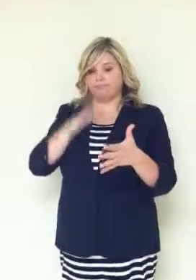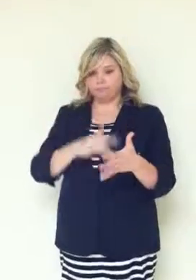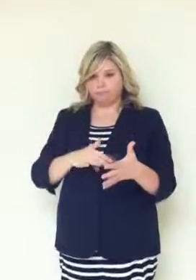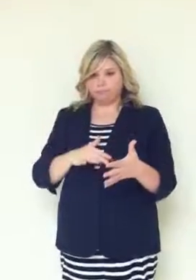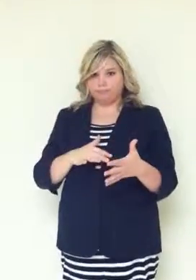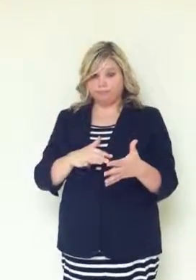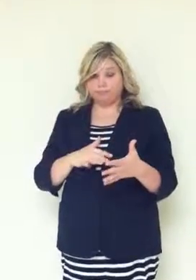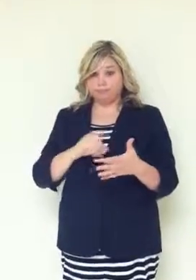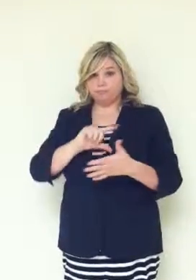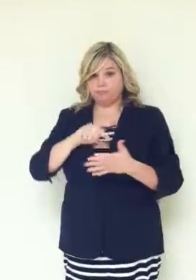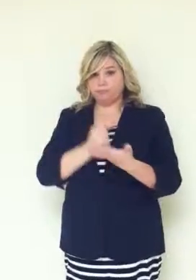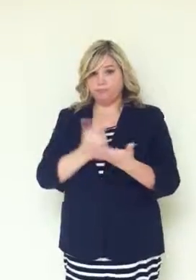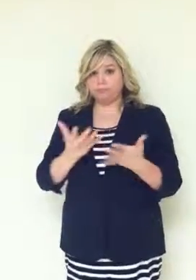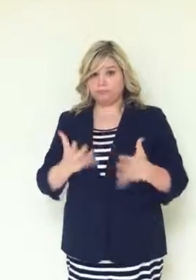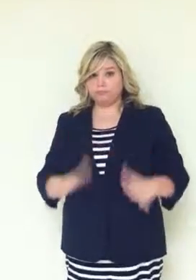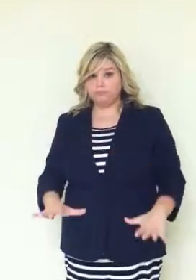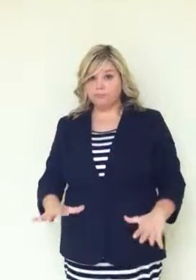graduating she became interested in theater.